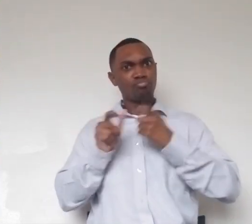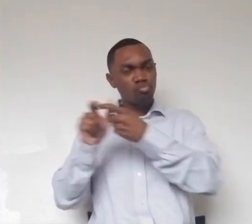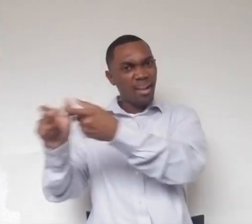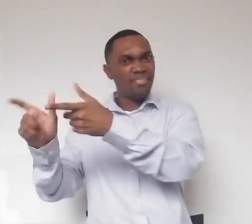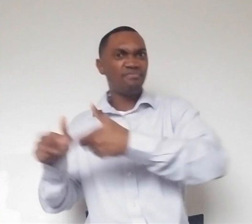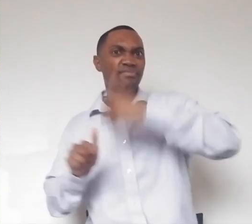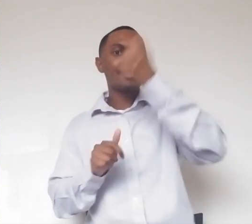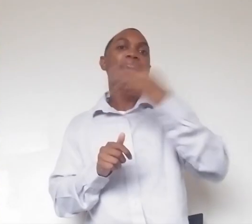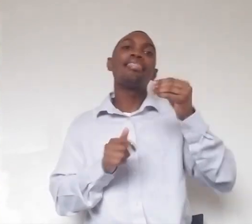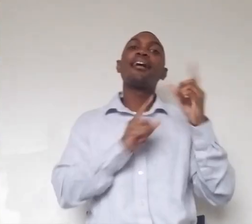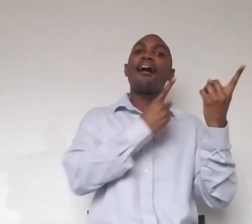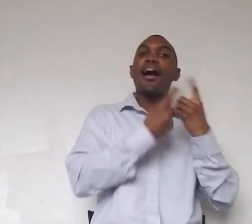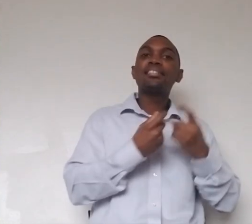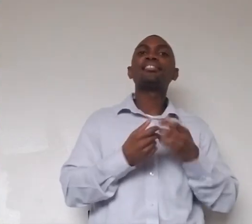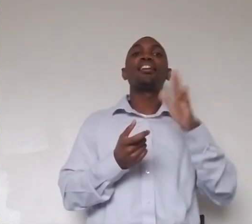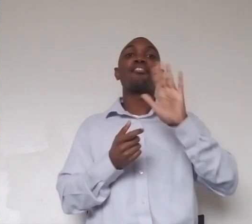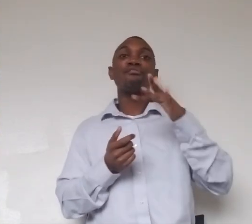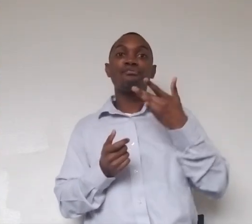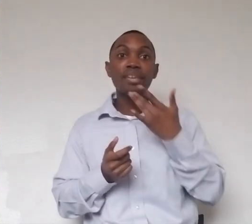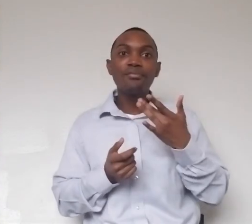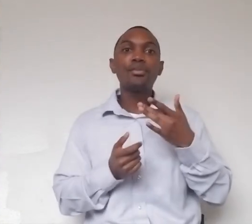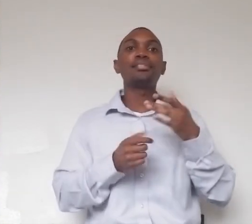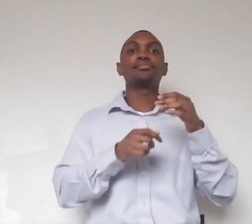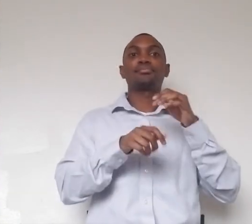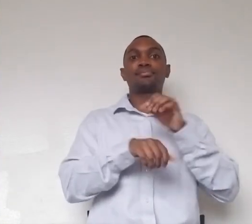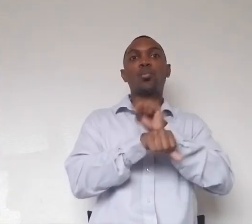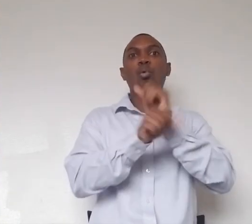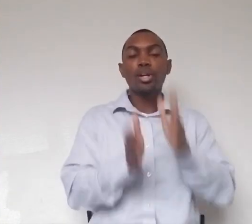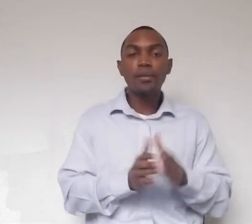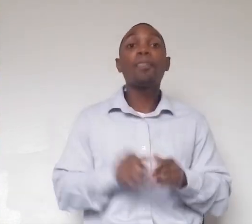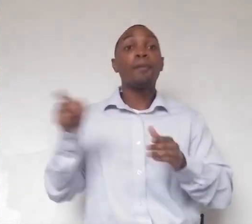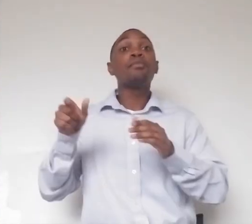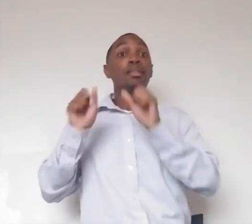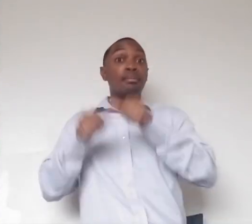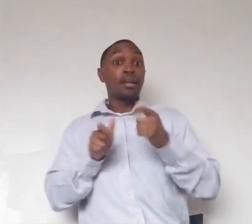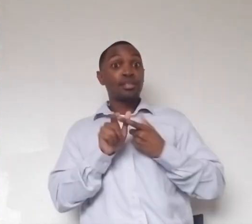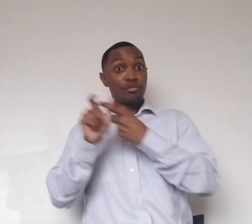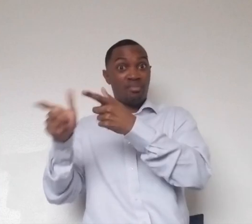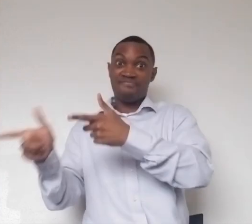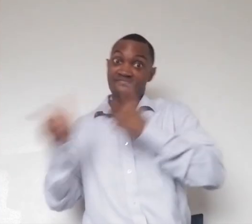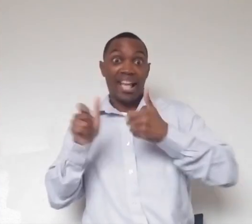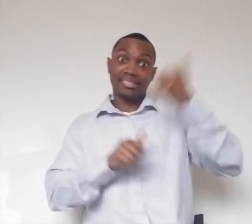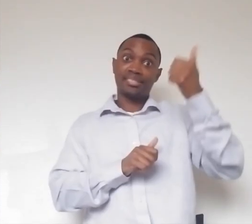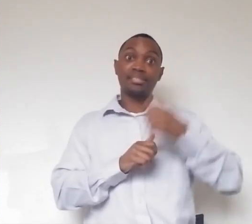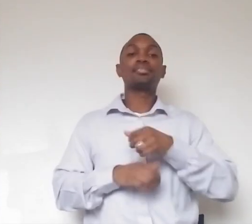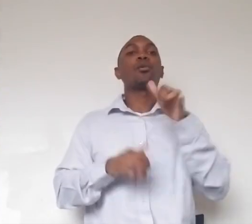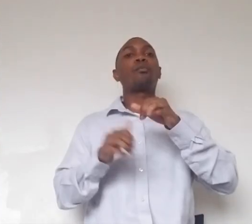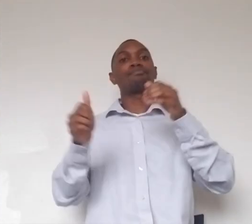yeah, these guys can be really fast when they want to be, absolutely. The prey items that they hunt are faster, so lions typically have to rely